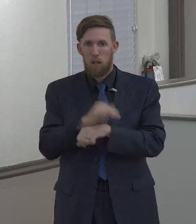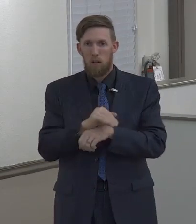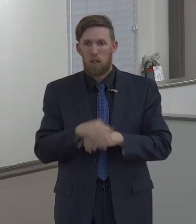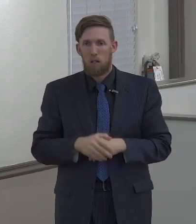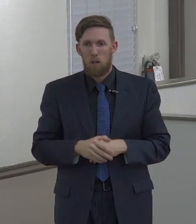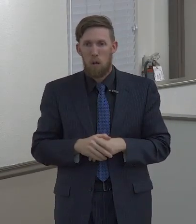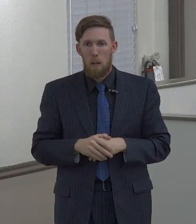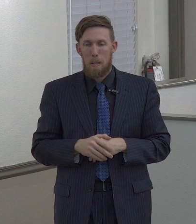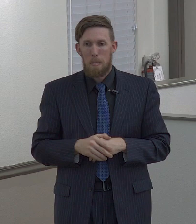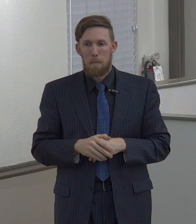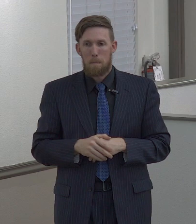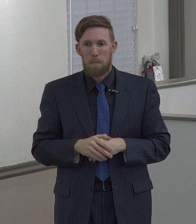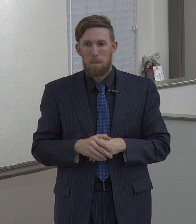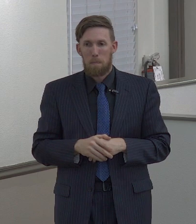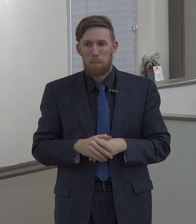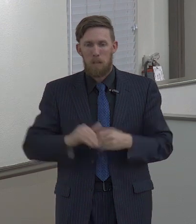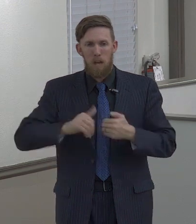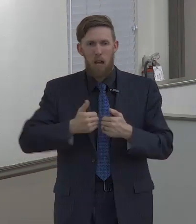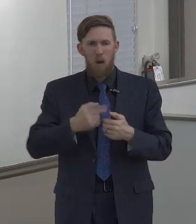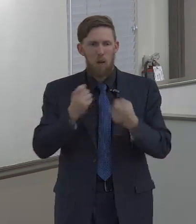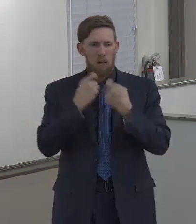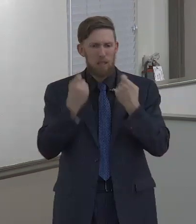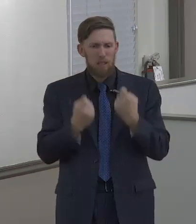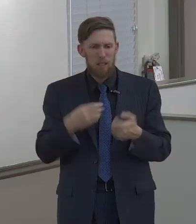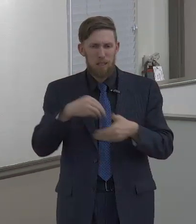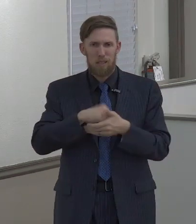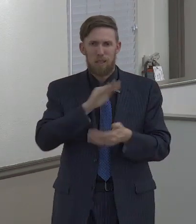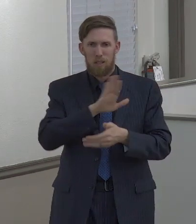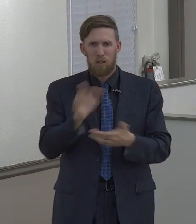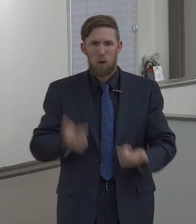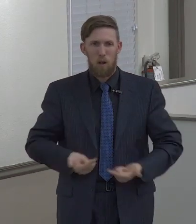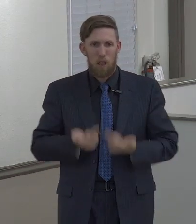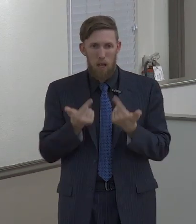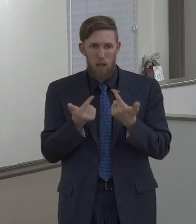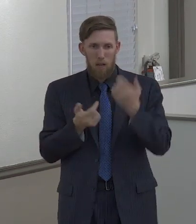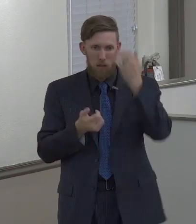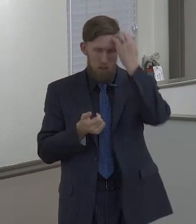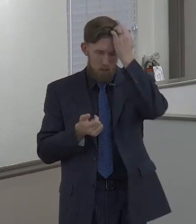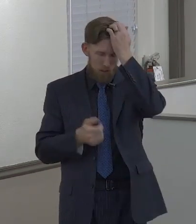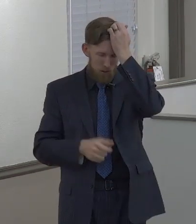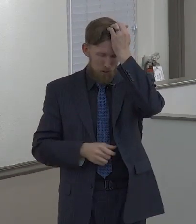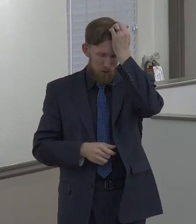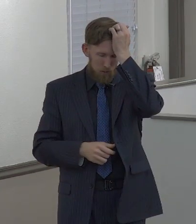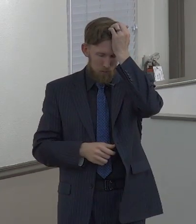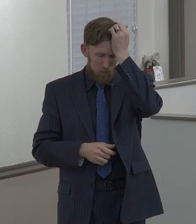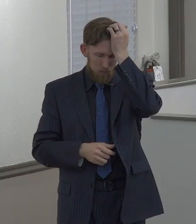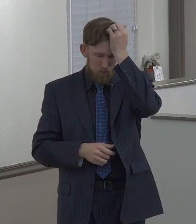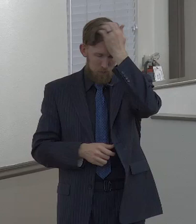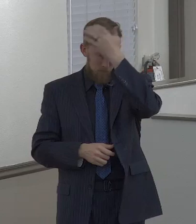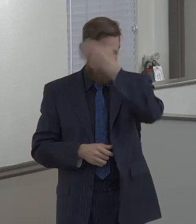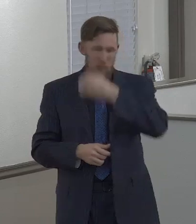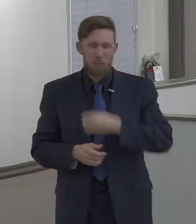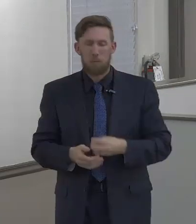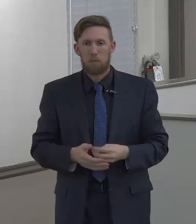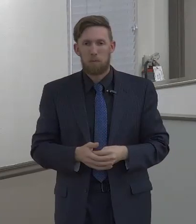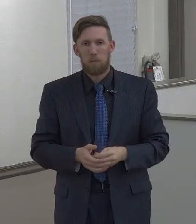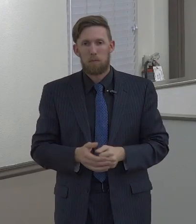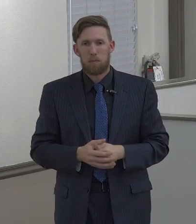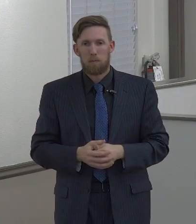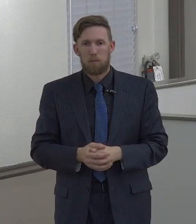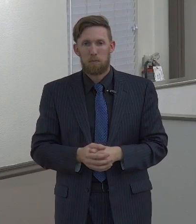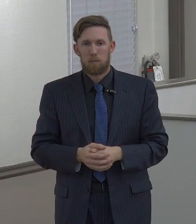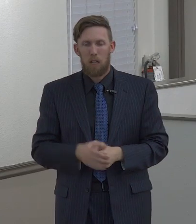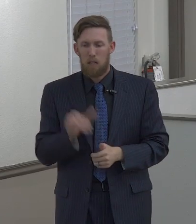how how's the sin life or the sins in your life do these describe you tonight